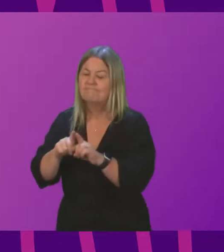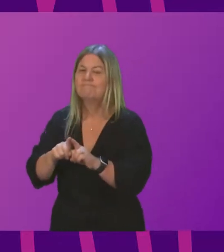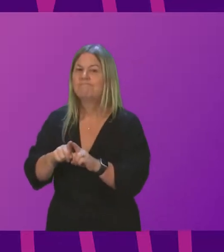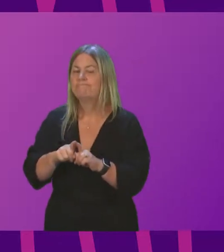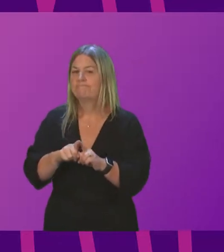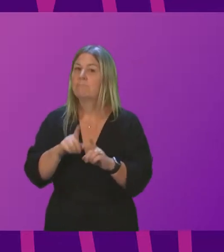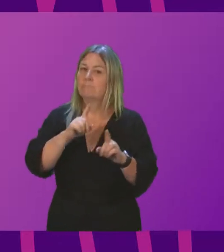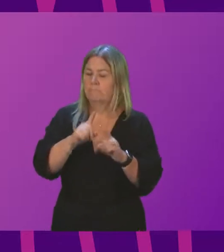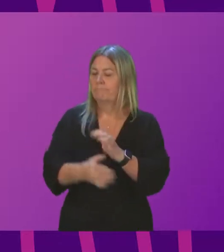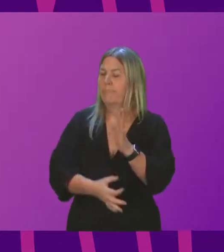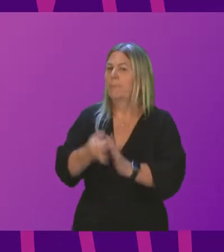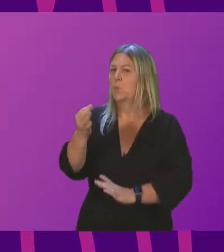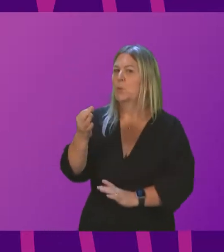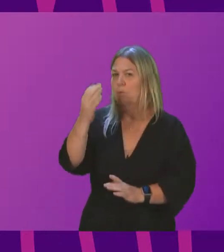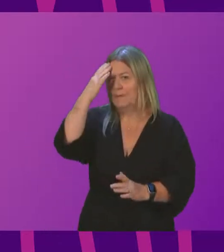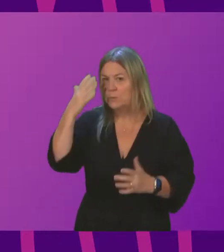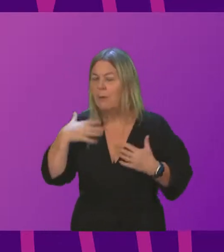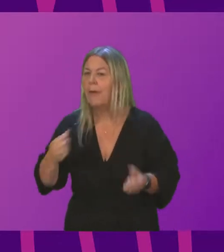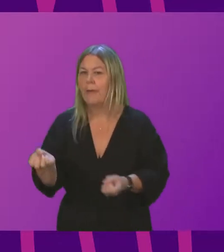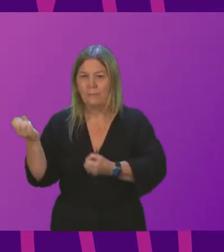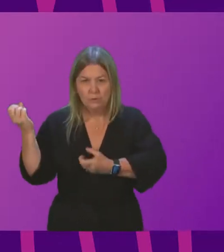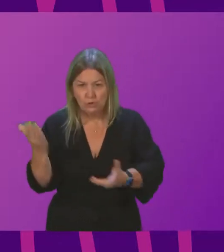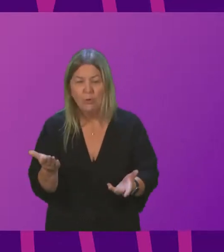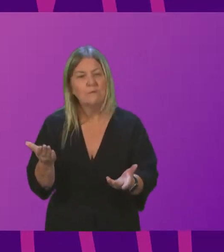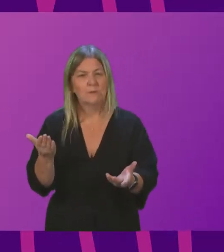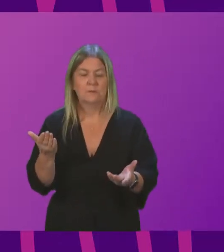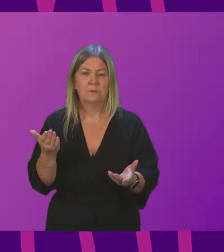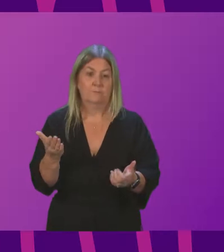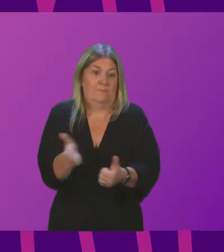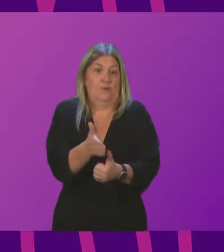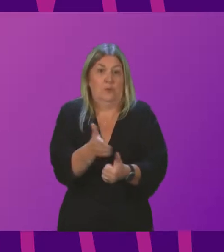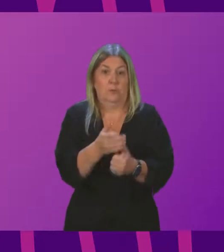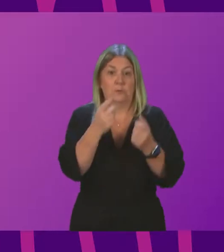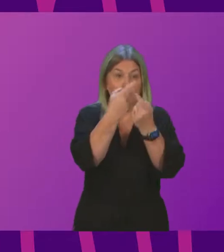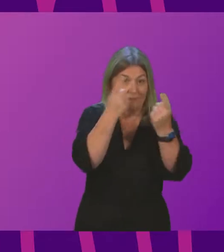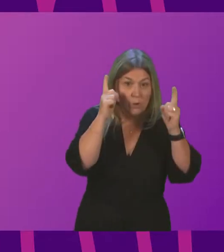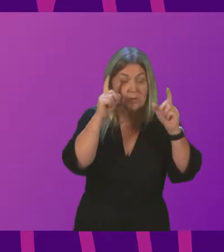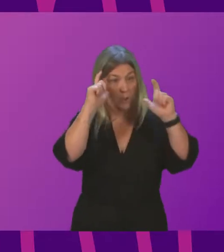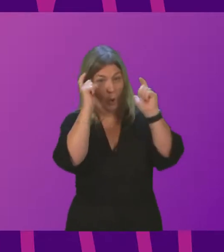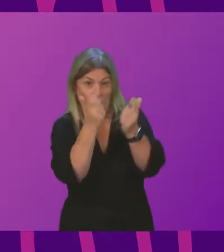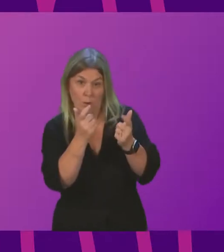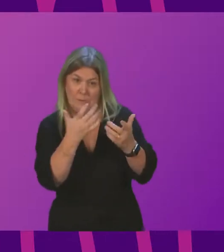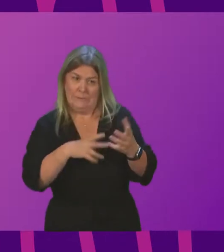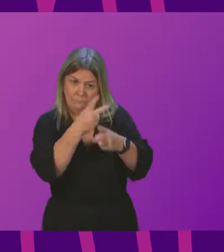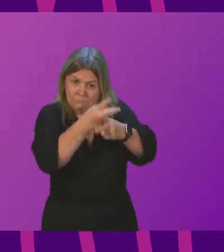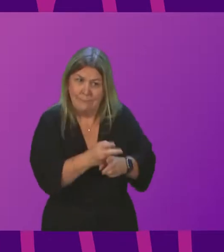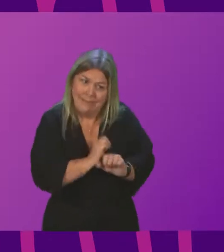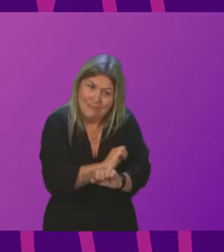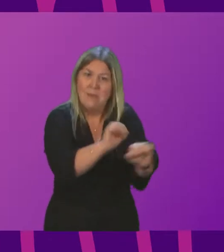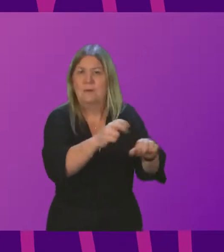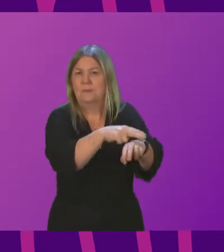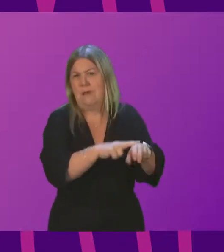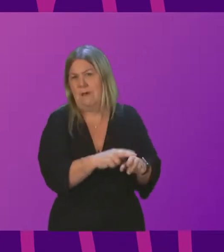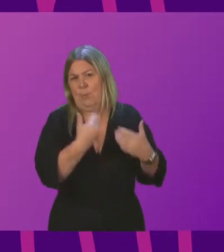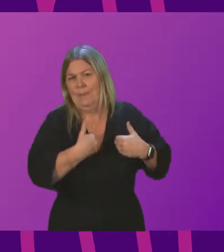range of ways to improve mental health provision. Obviously, first and foremost, it is for universities and colleges to make sure that they are looking after the wellbeing of their own